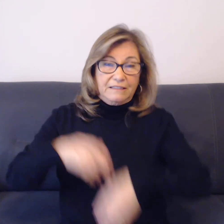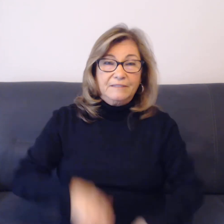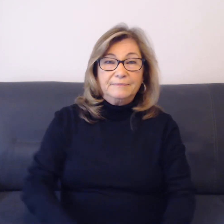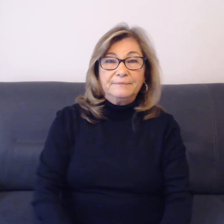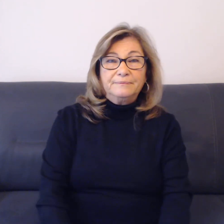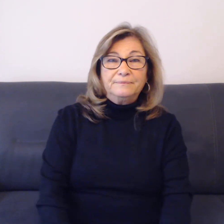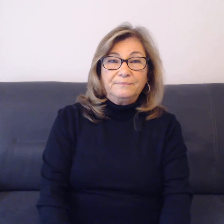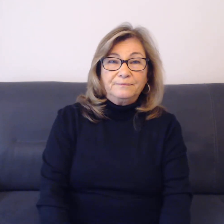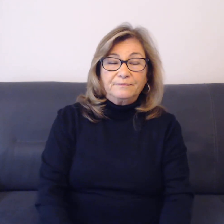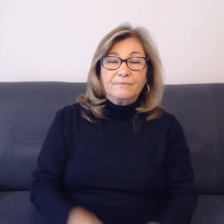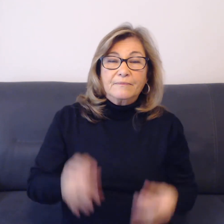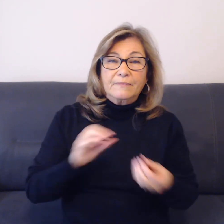Number one.